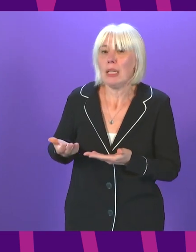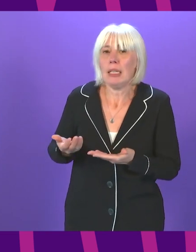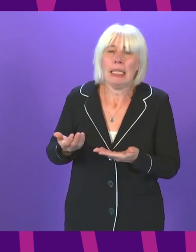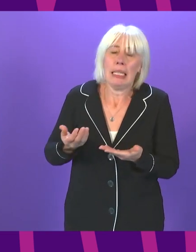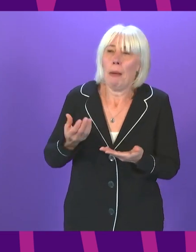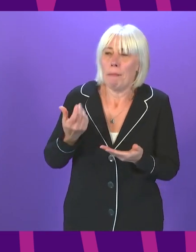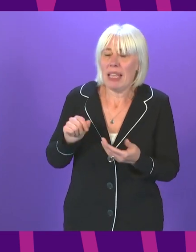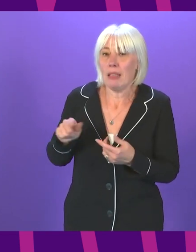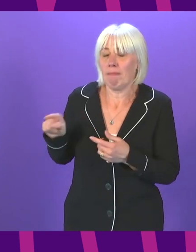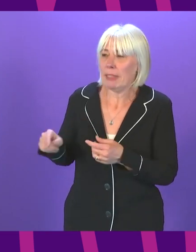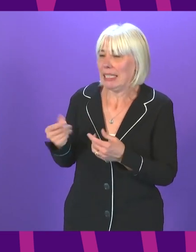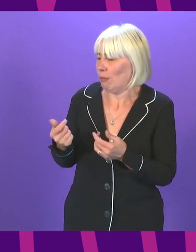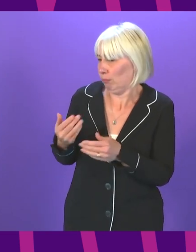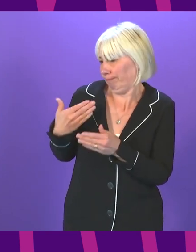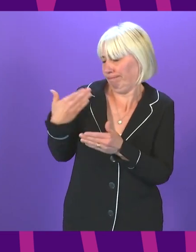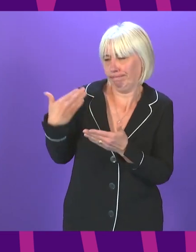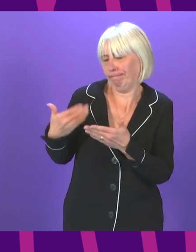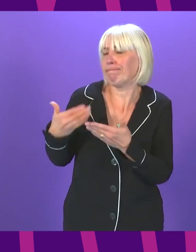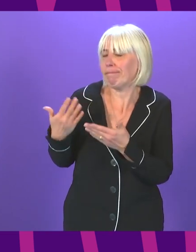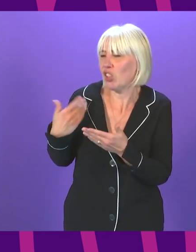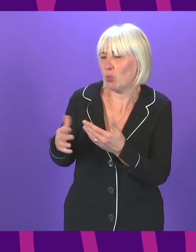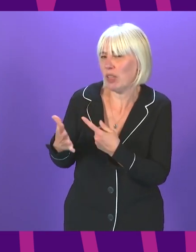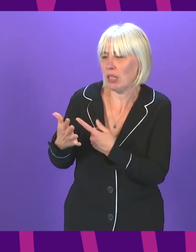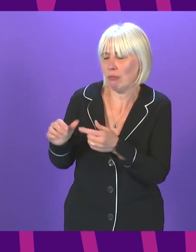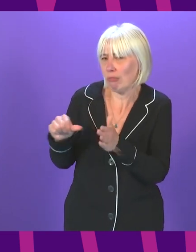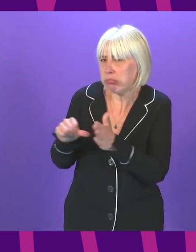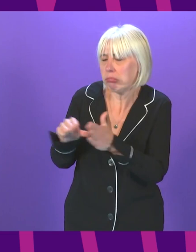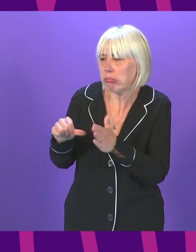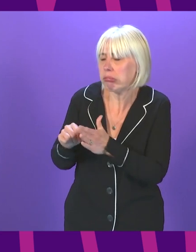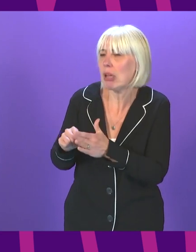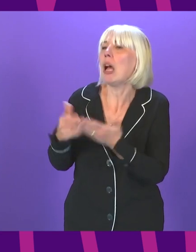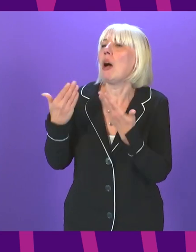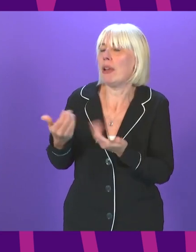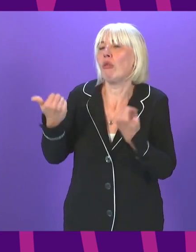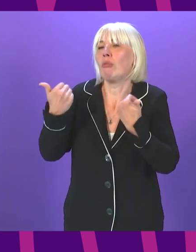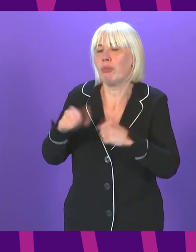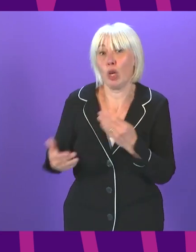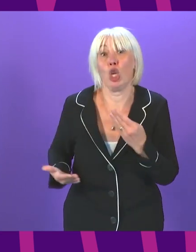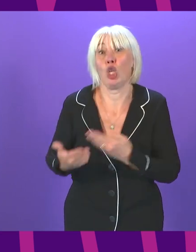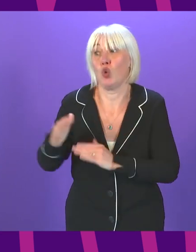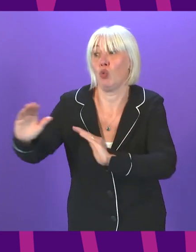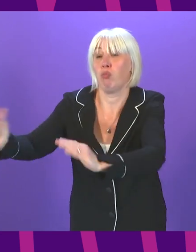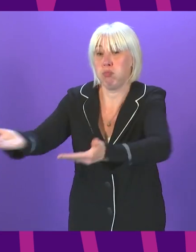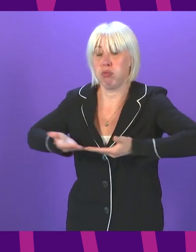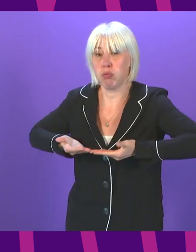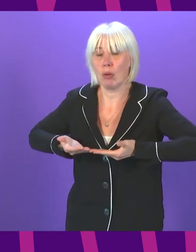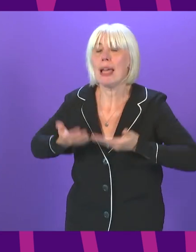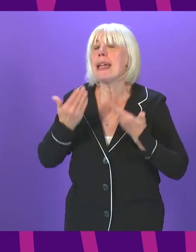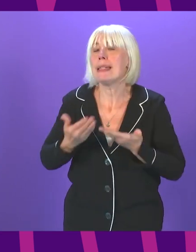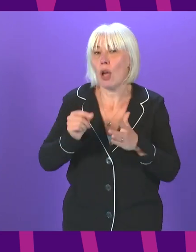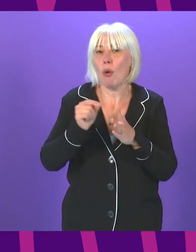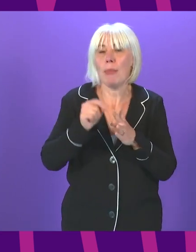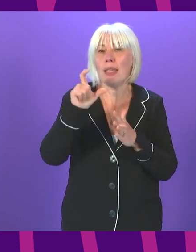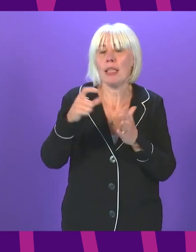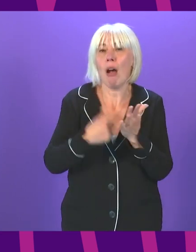pressures on those in recent weeks, but those pressures have been met by new supplies arriving. Most people are getting their PCR